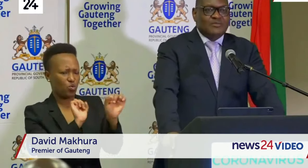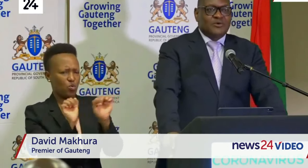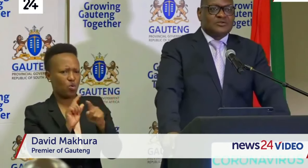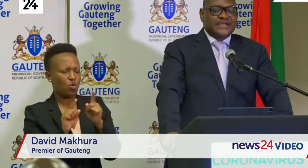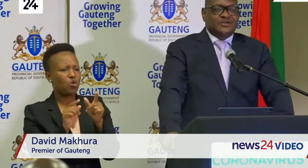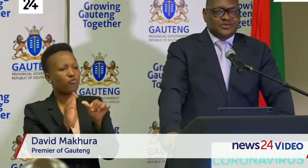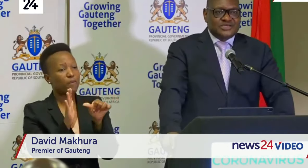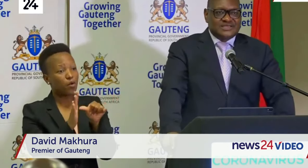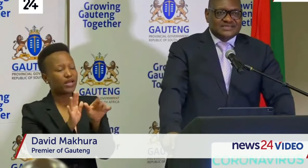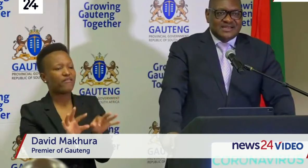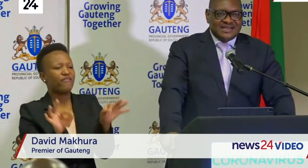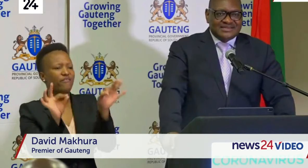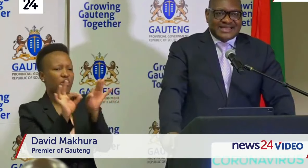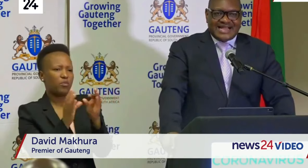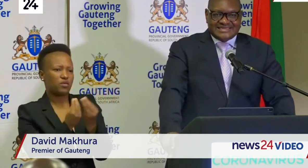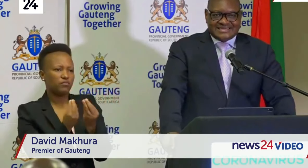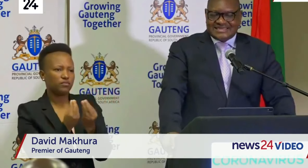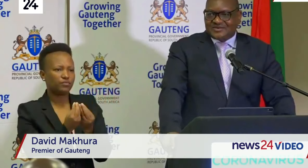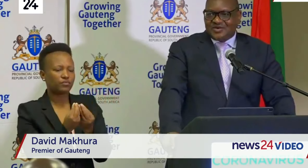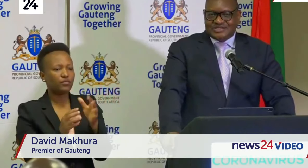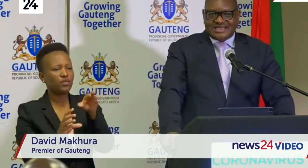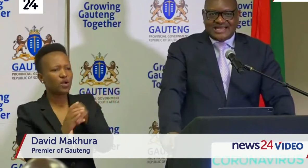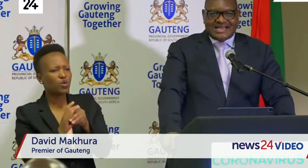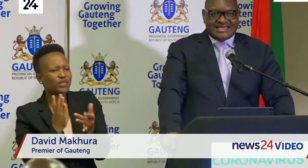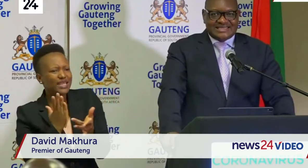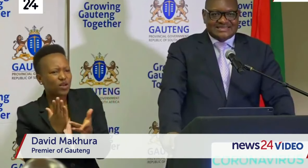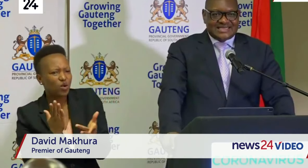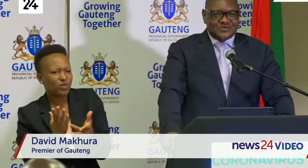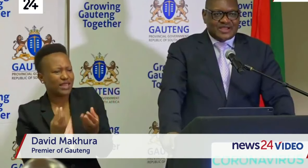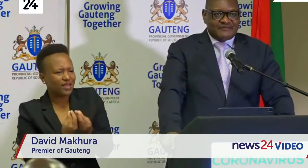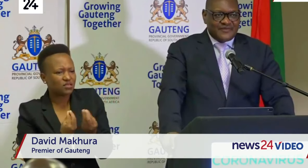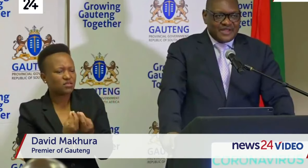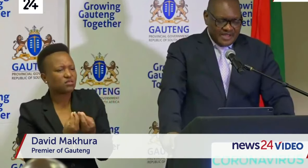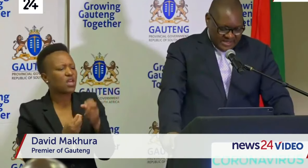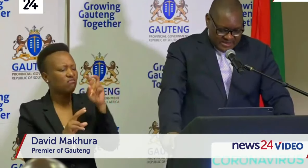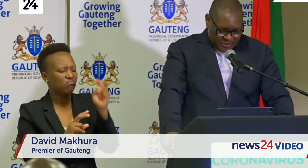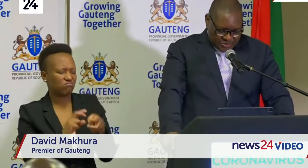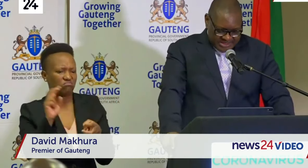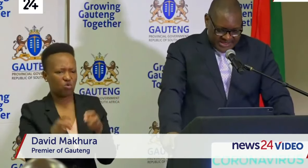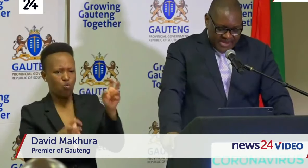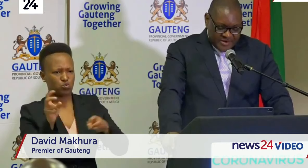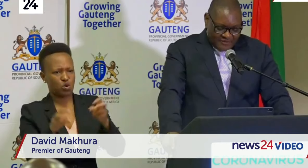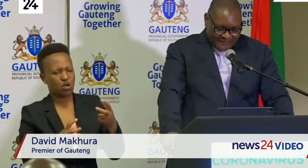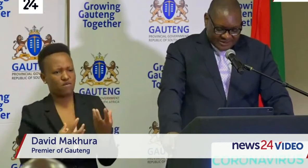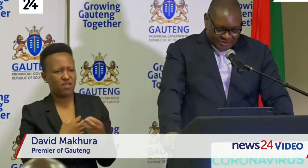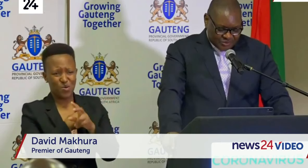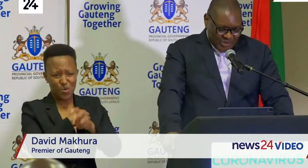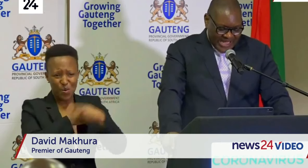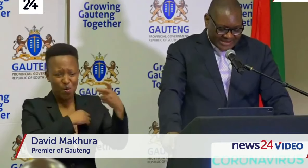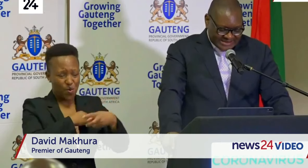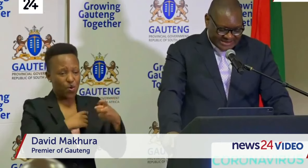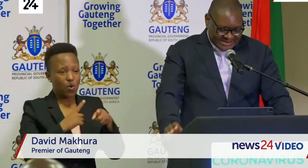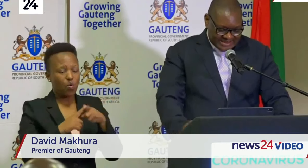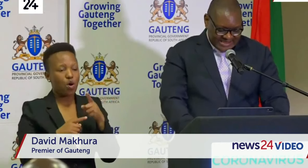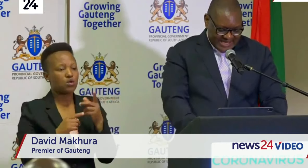valuable, including the gadgets, technological gadgets that we have put in many of our schools to